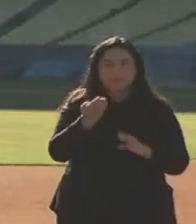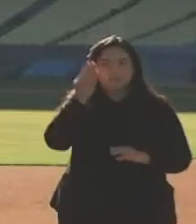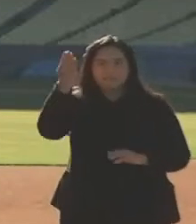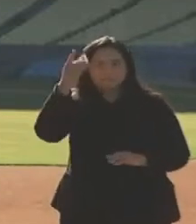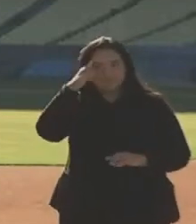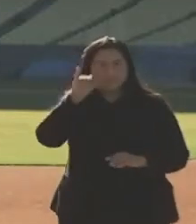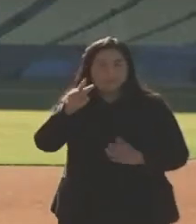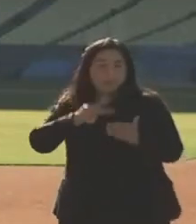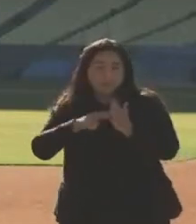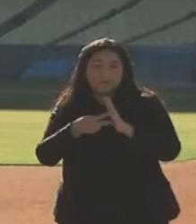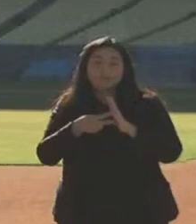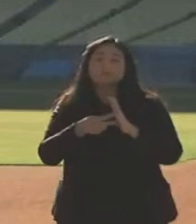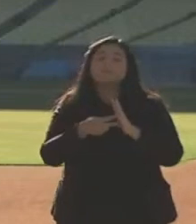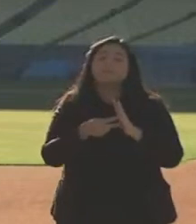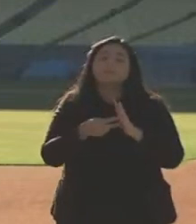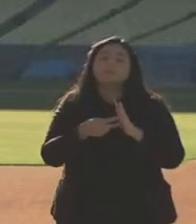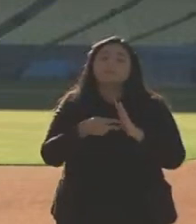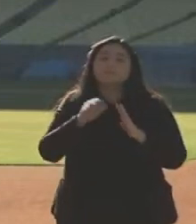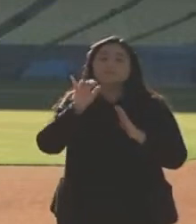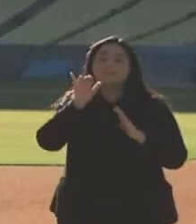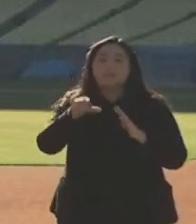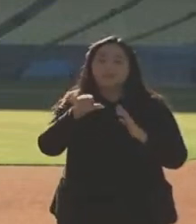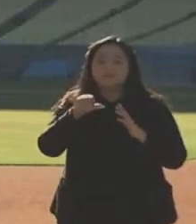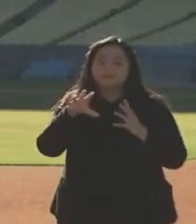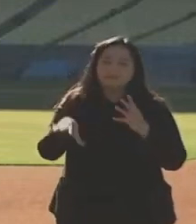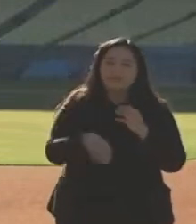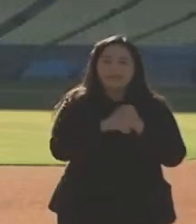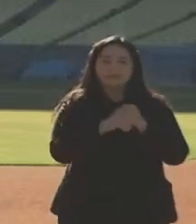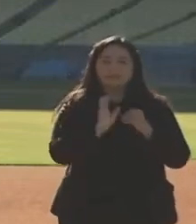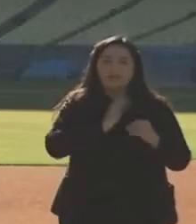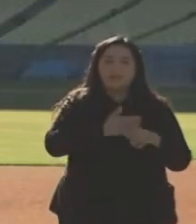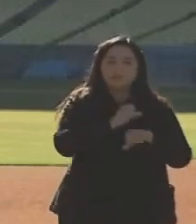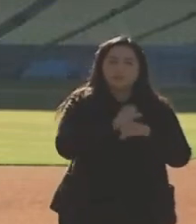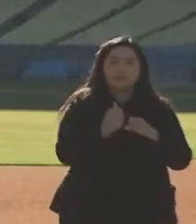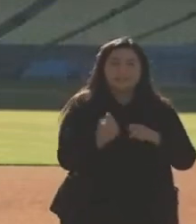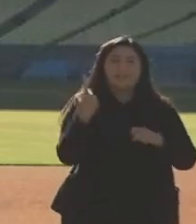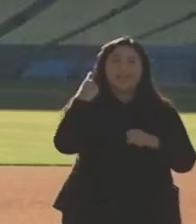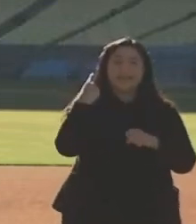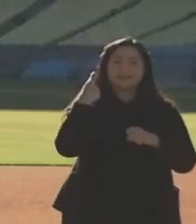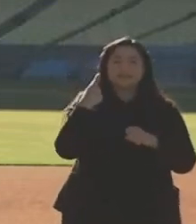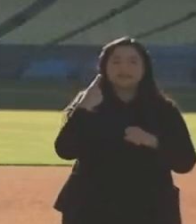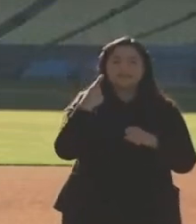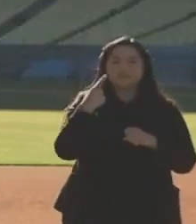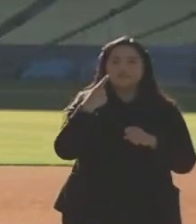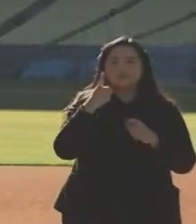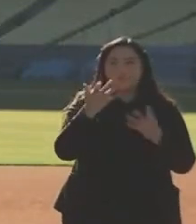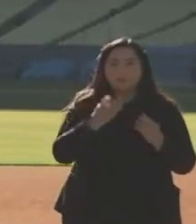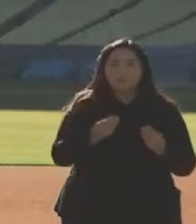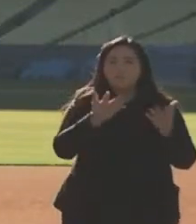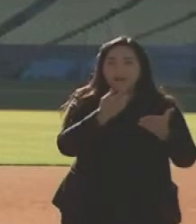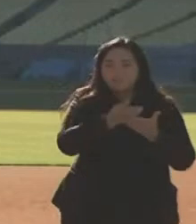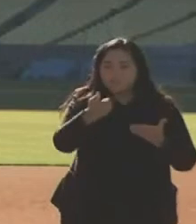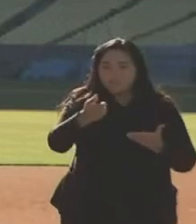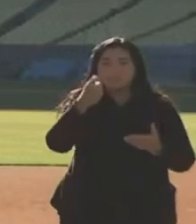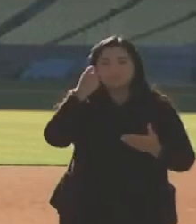This builds on the work we did with the legislature last year to provide resources. Right now, it's not resources.